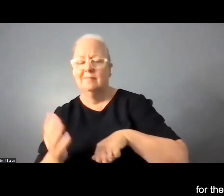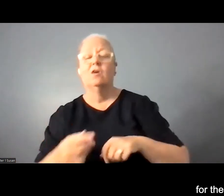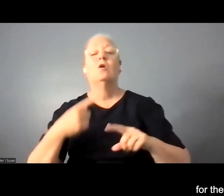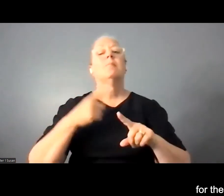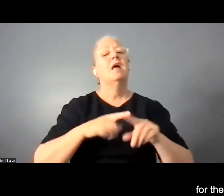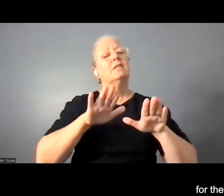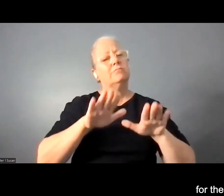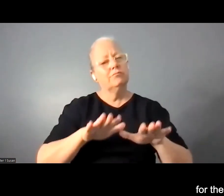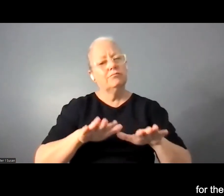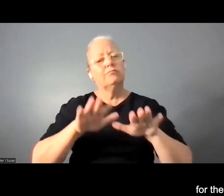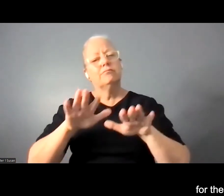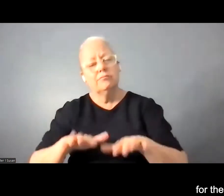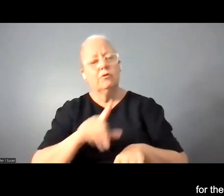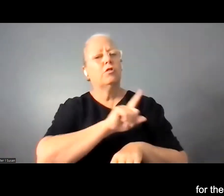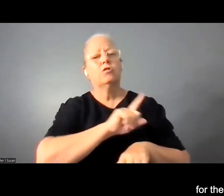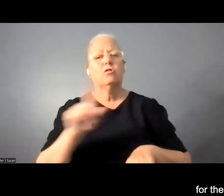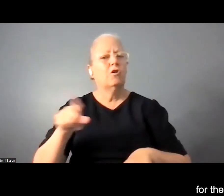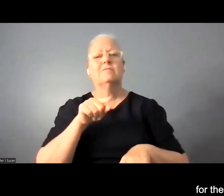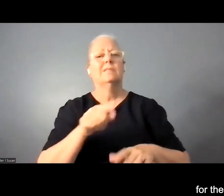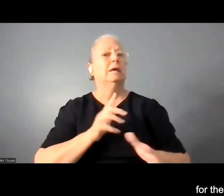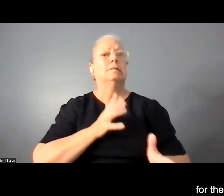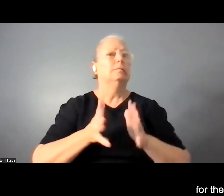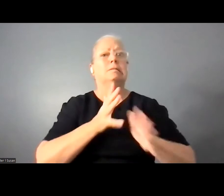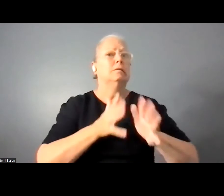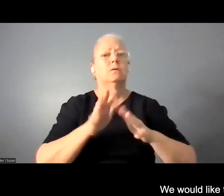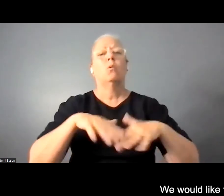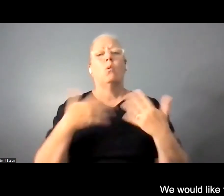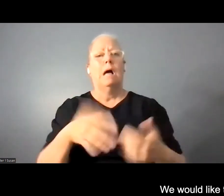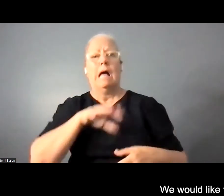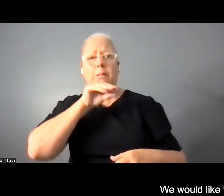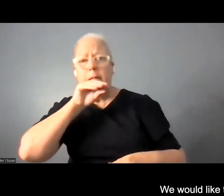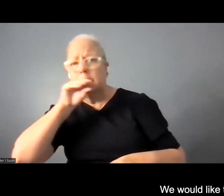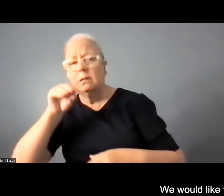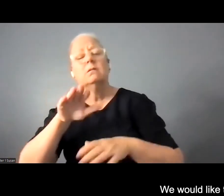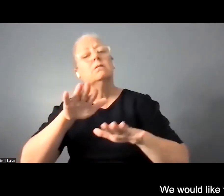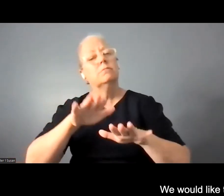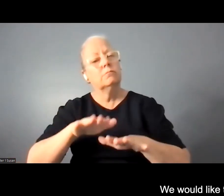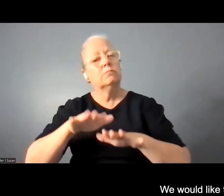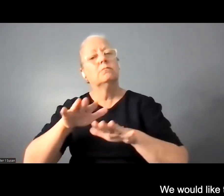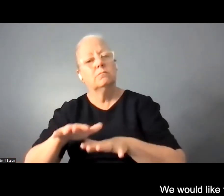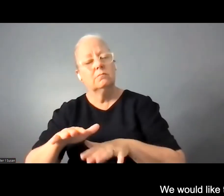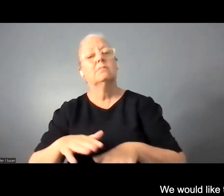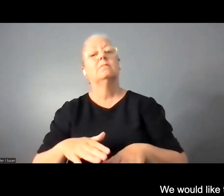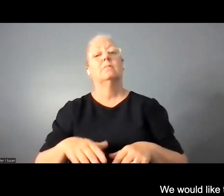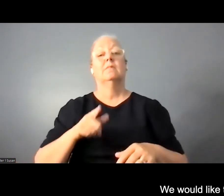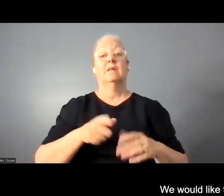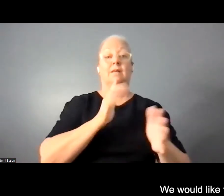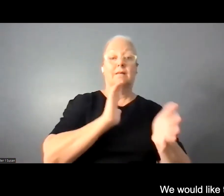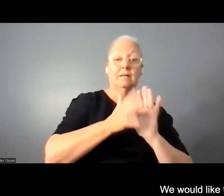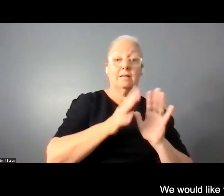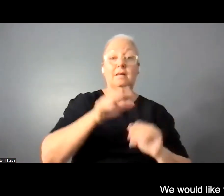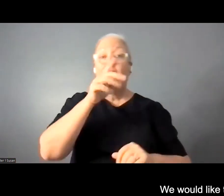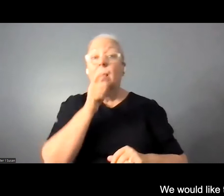for the interpreters and captioners to follow. We would like to thank the Logistics and